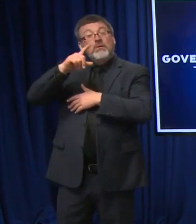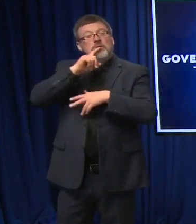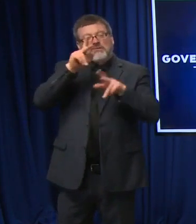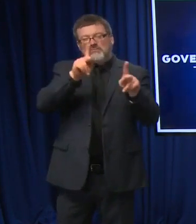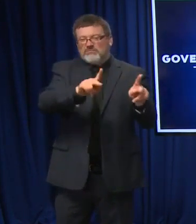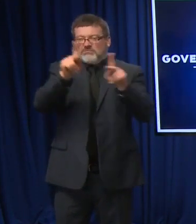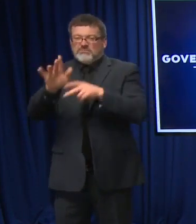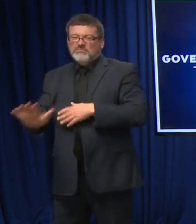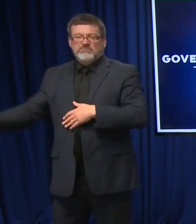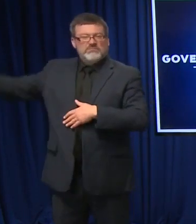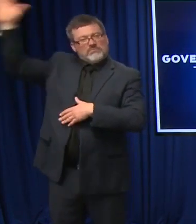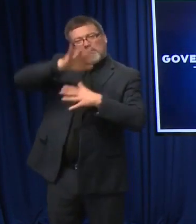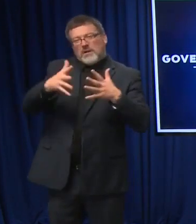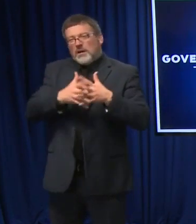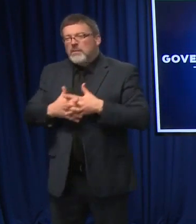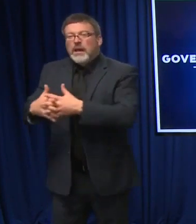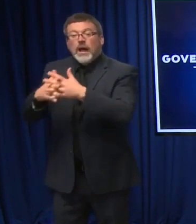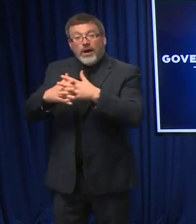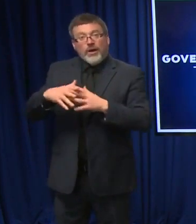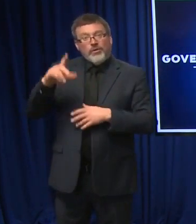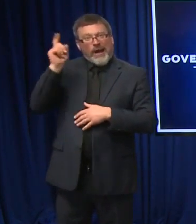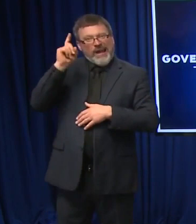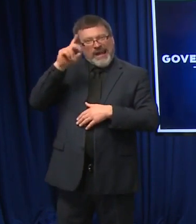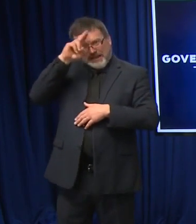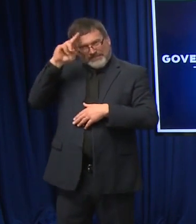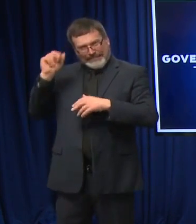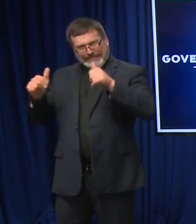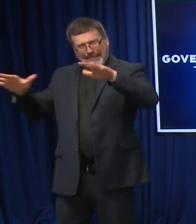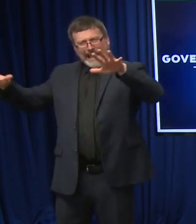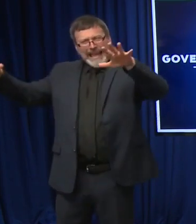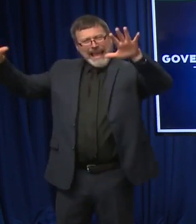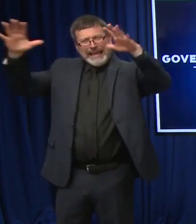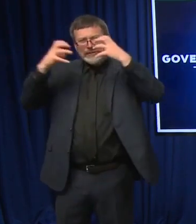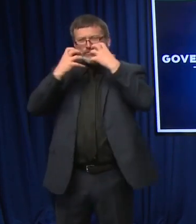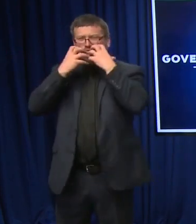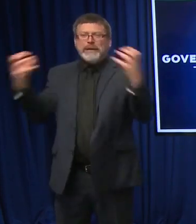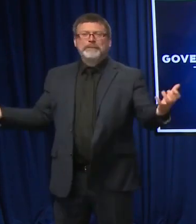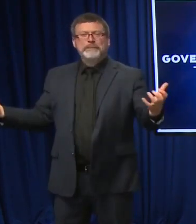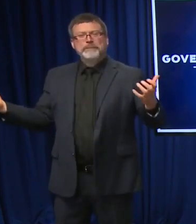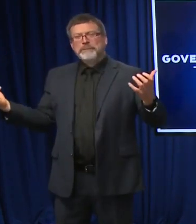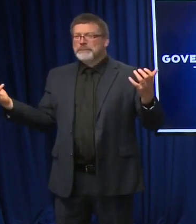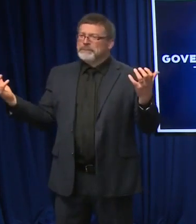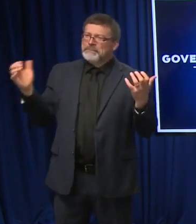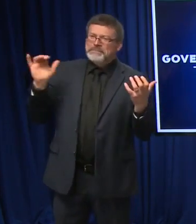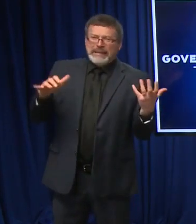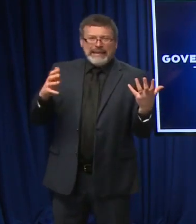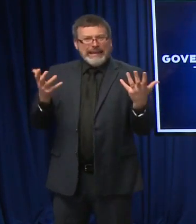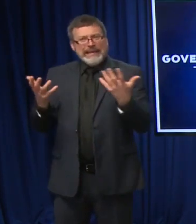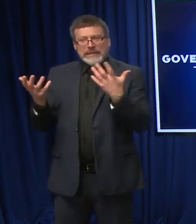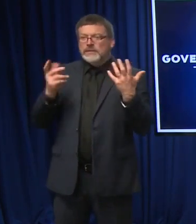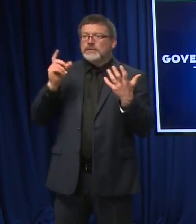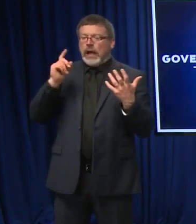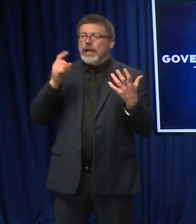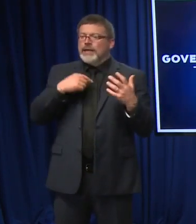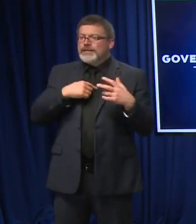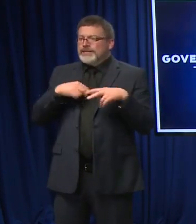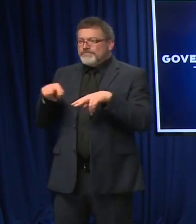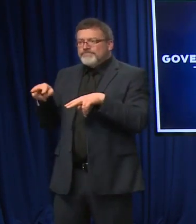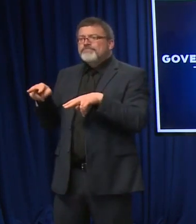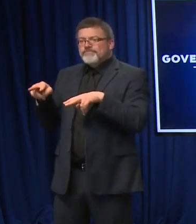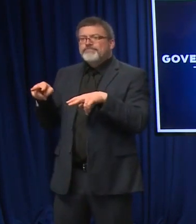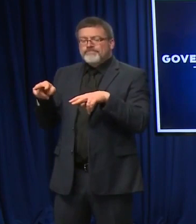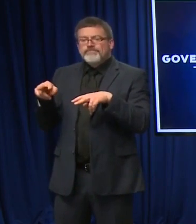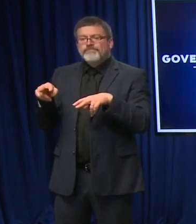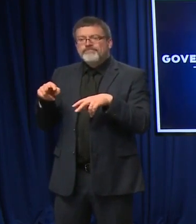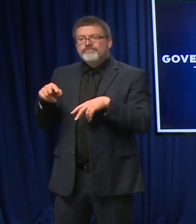to put a lot of pressure on our hospital system. A lot of hospitals have already made decisions internally to flex down the types